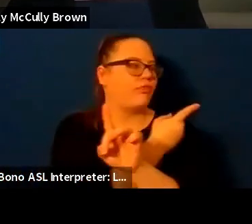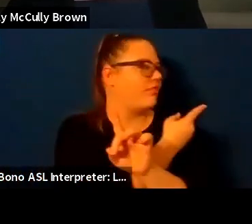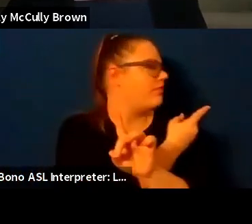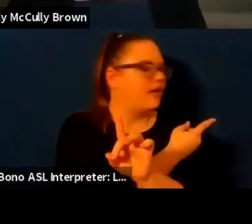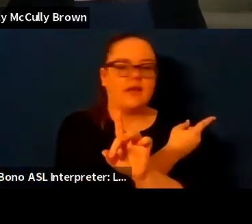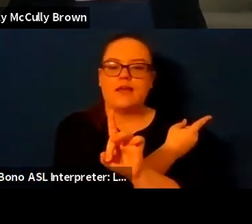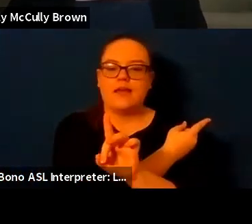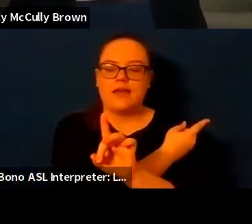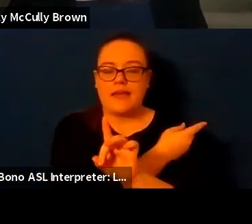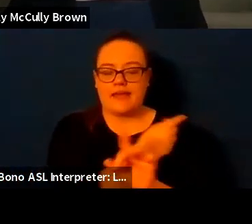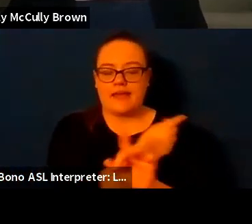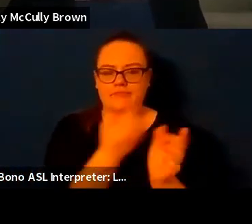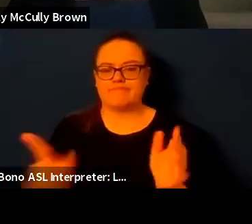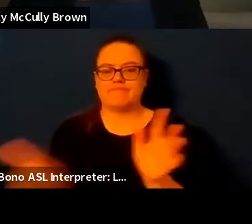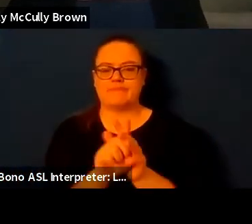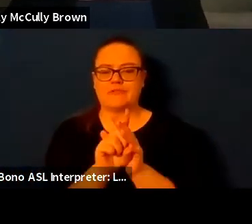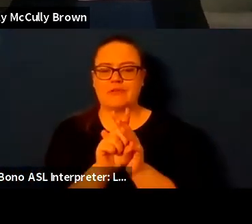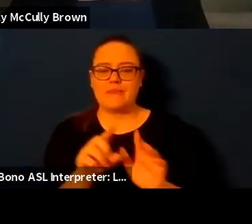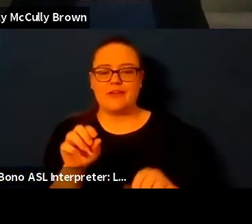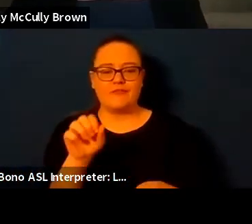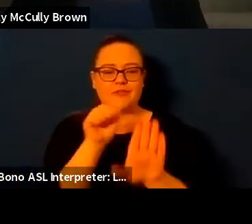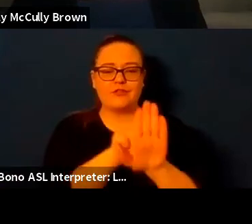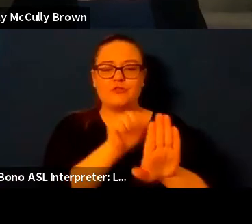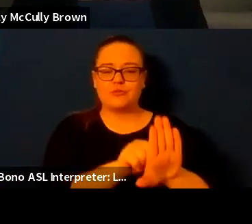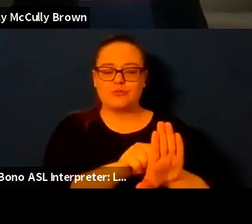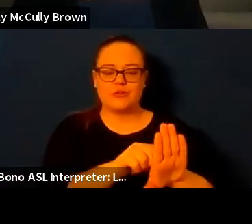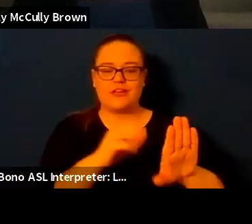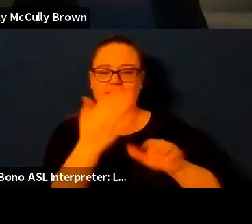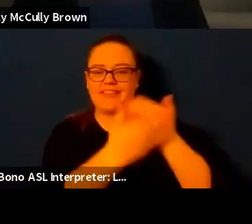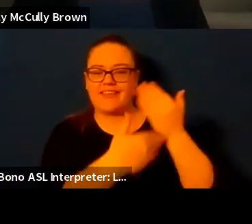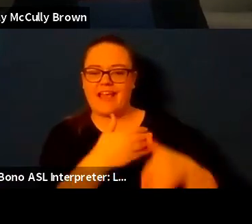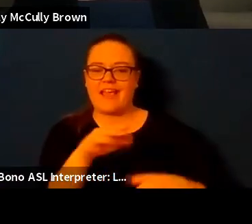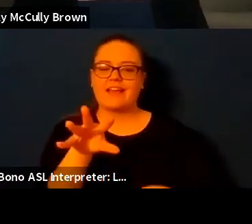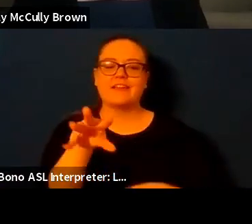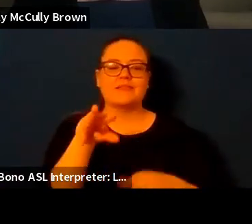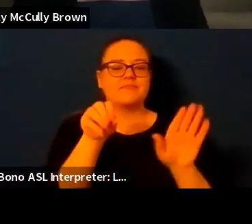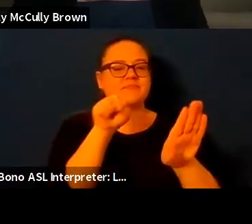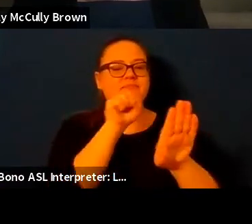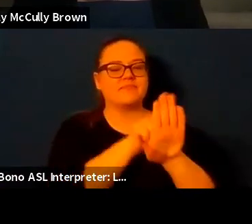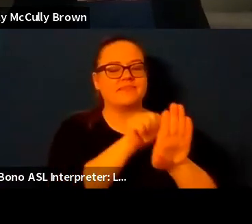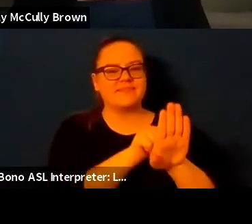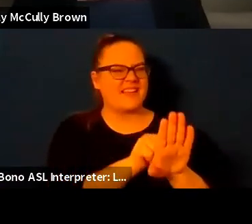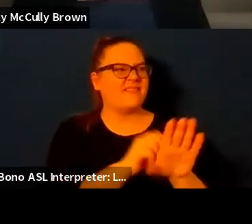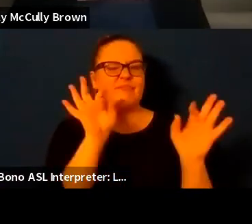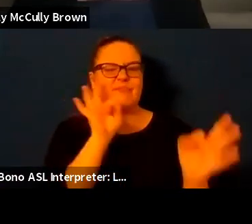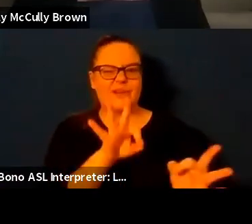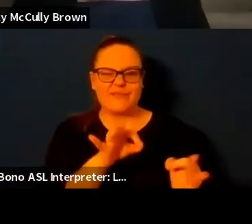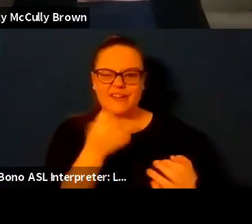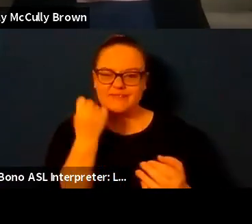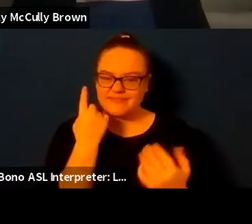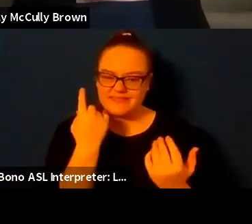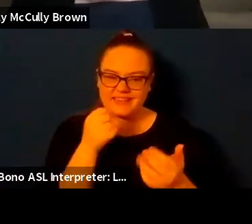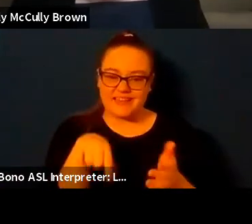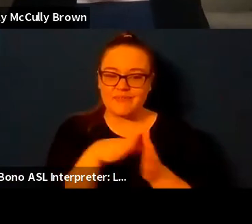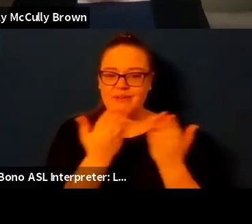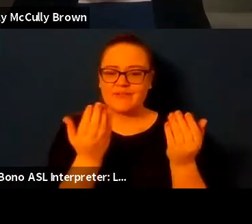of a hand and it just seemed perfect because there are many many hands in this book there's a lot of fruit in this